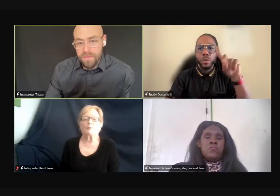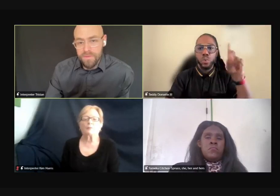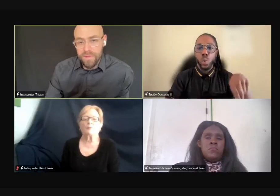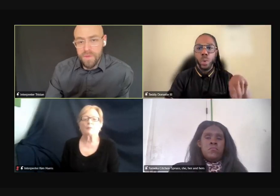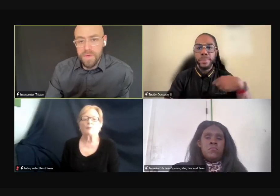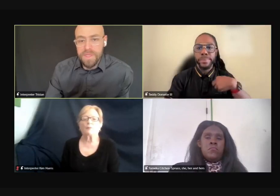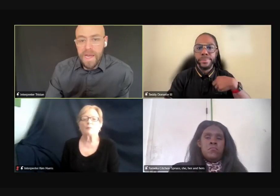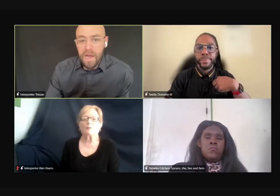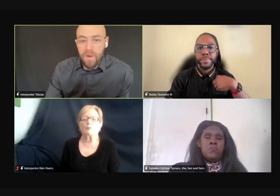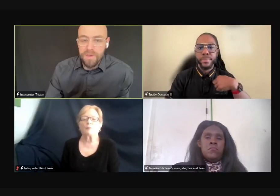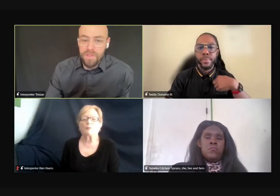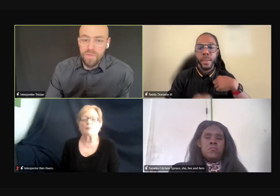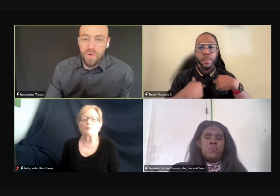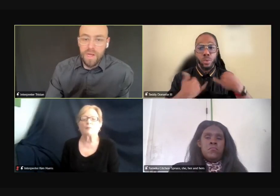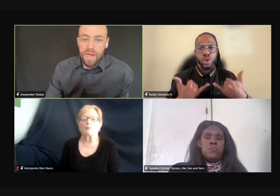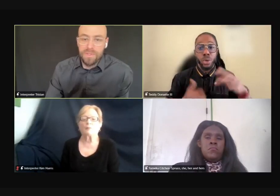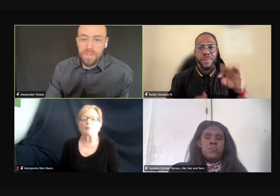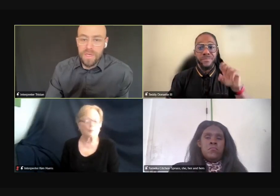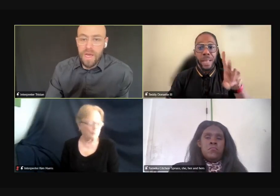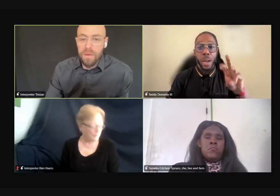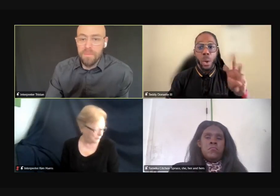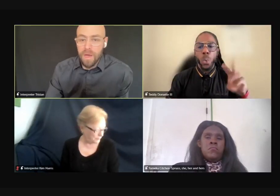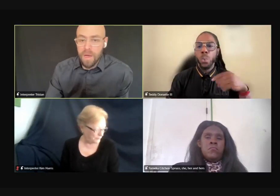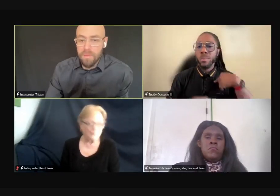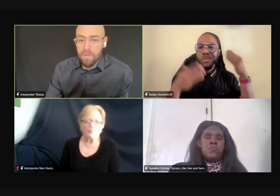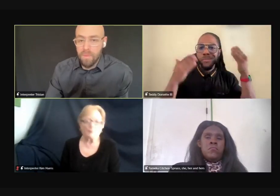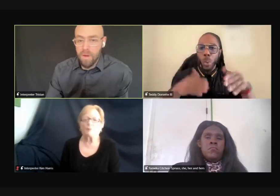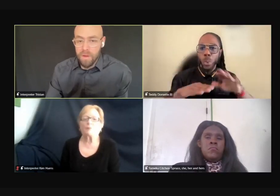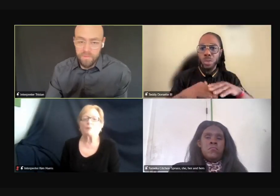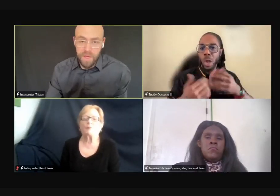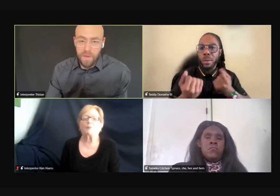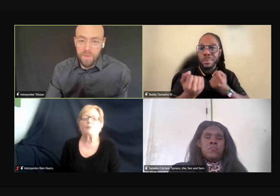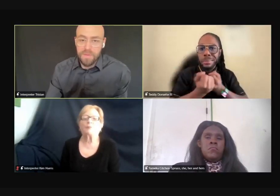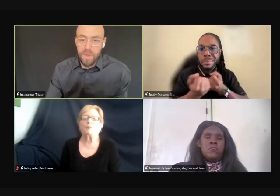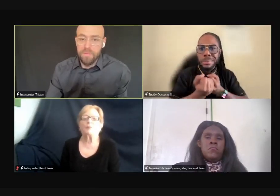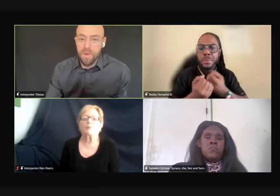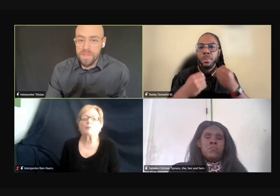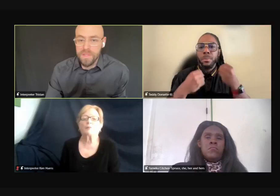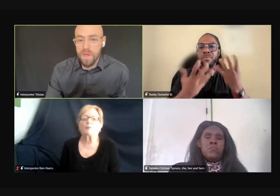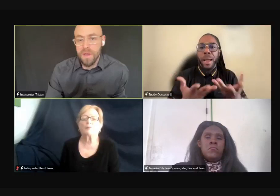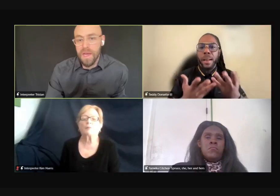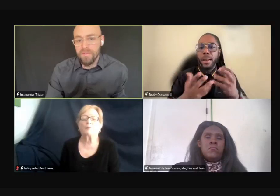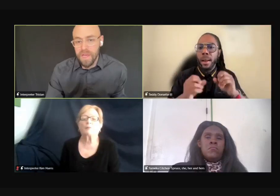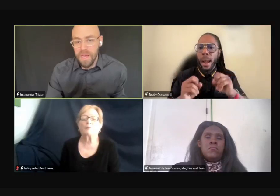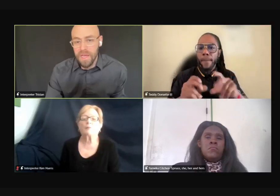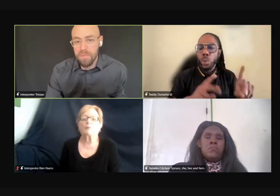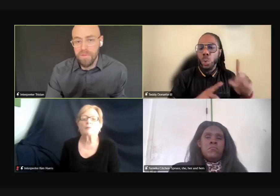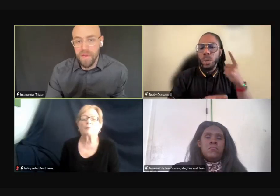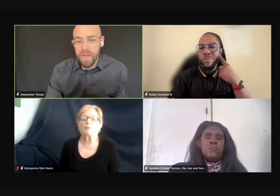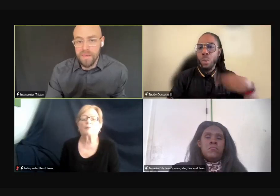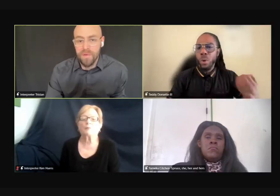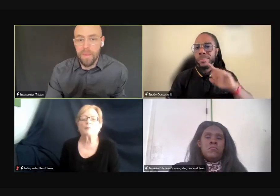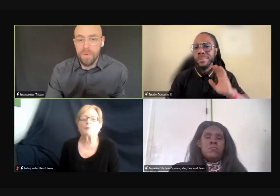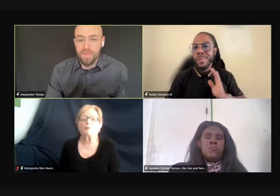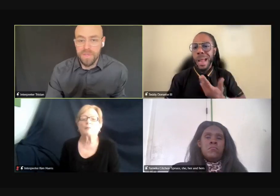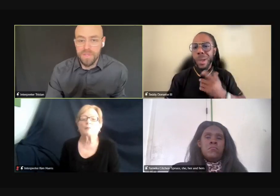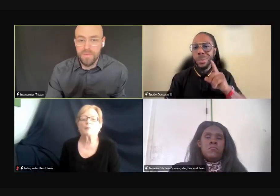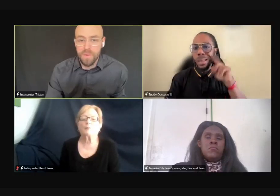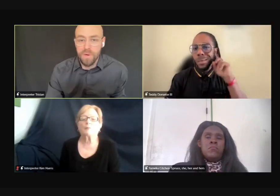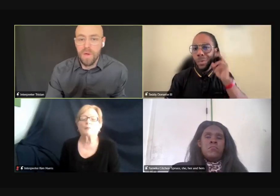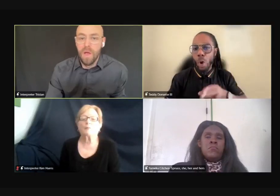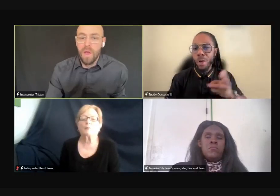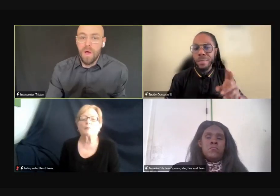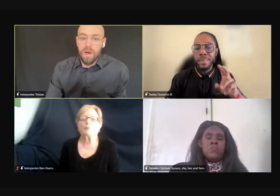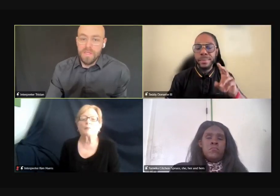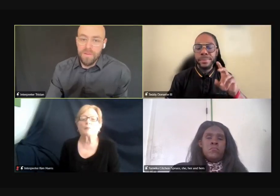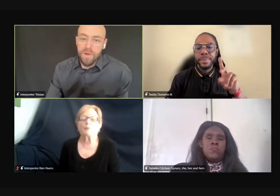there's a few in town in Detroit actually. And I'm, I'm one of fellow, so I'm focusing on advocating and providing different opportunities